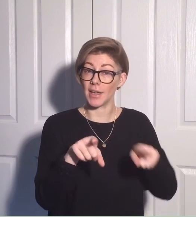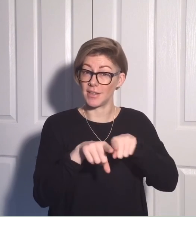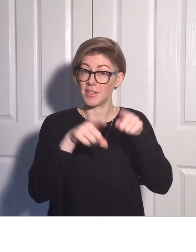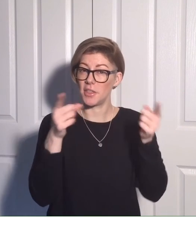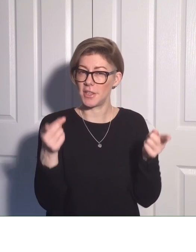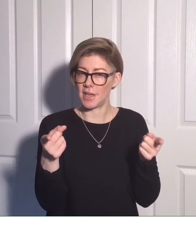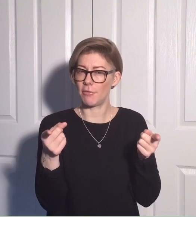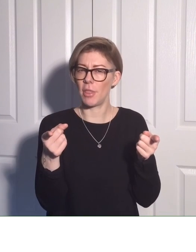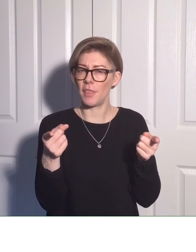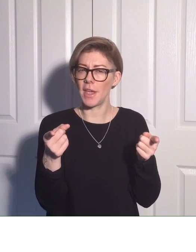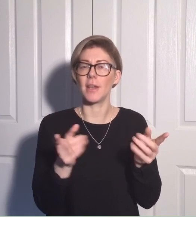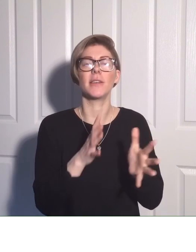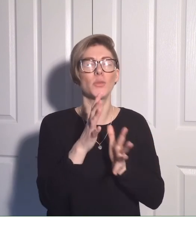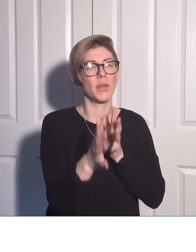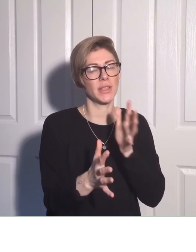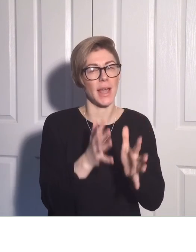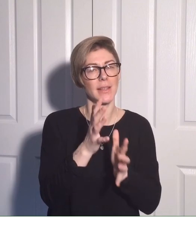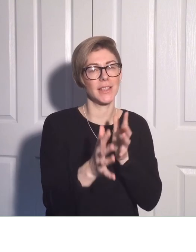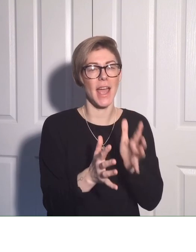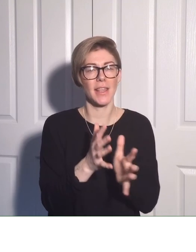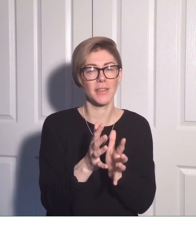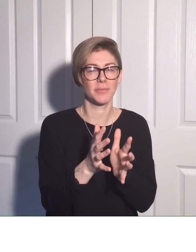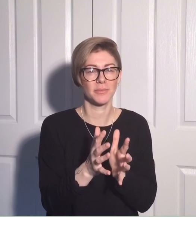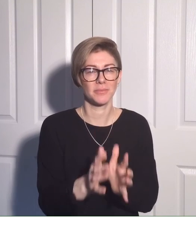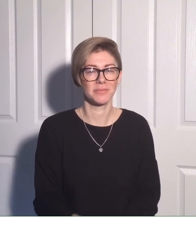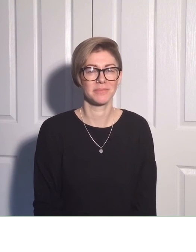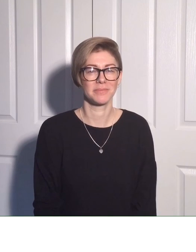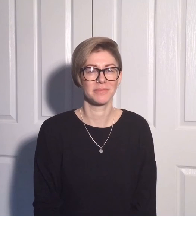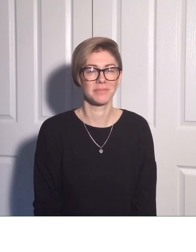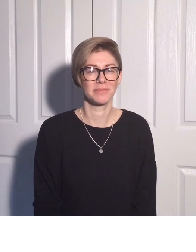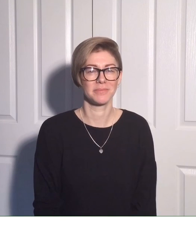you can find the different things we've signed today.